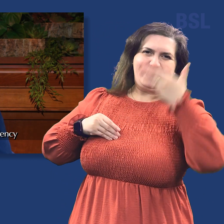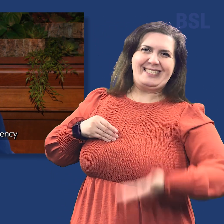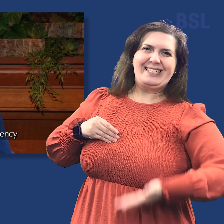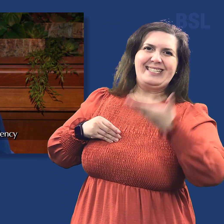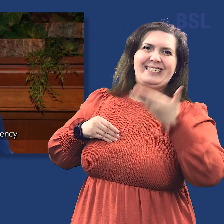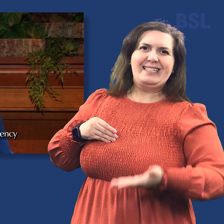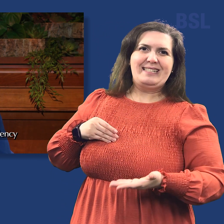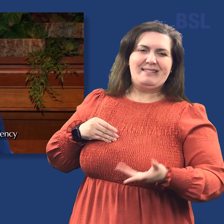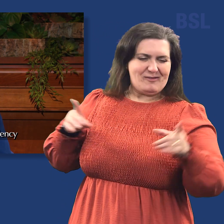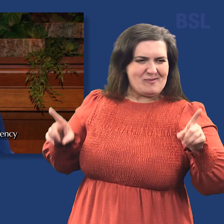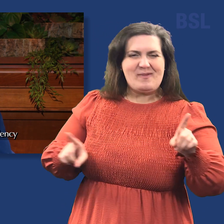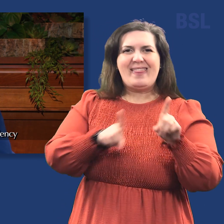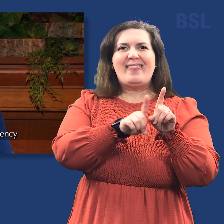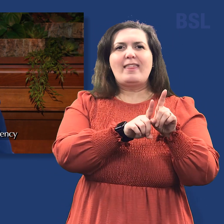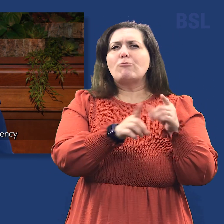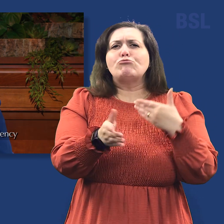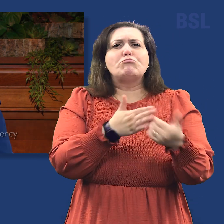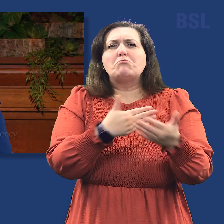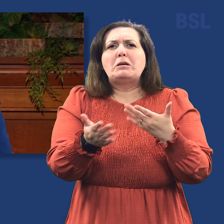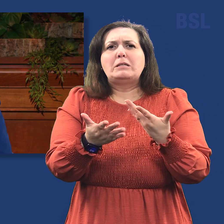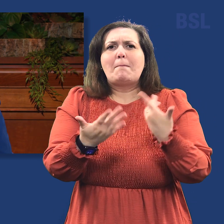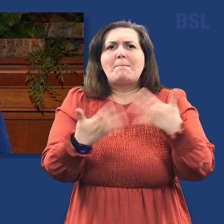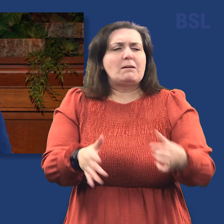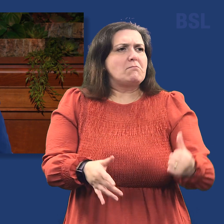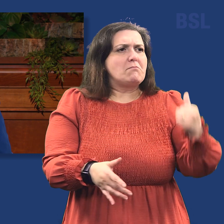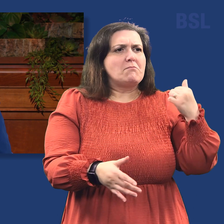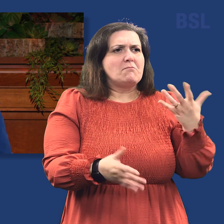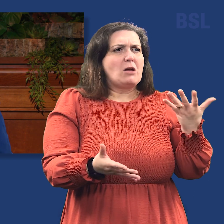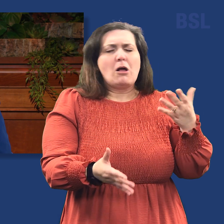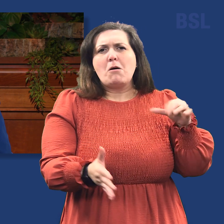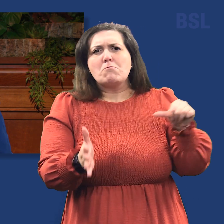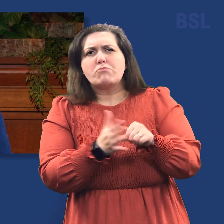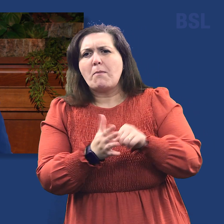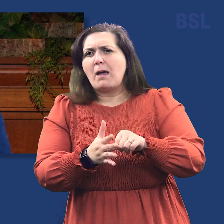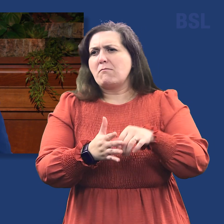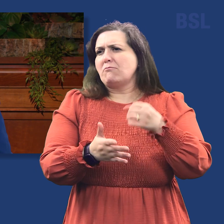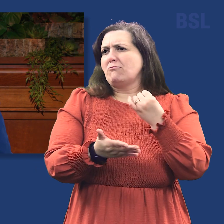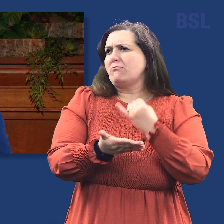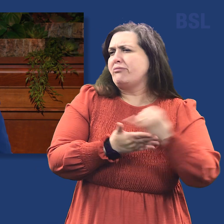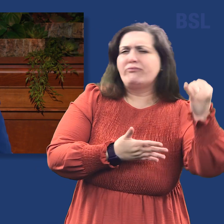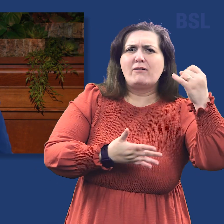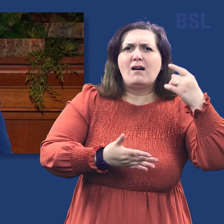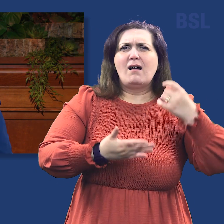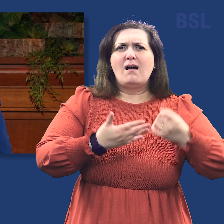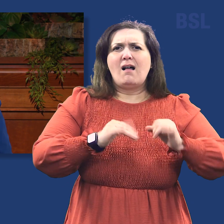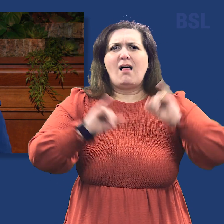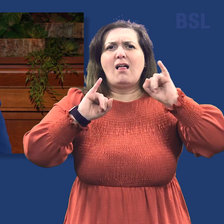takes us back. No matter what losses, wounds, and rejection we may have suffered, His grace and